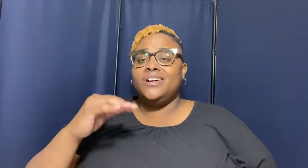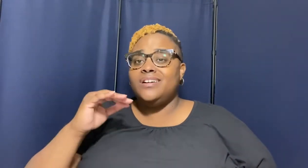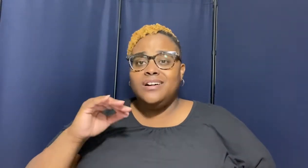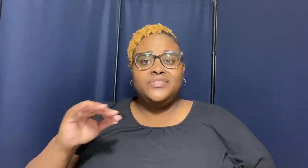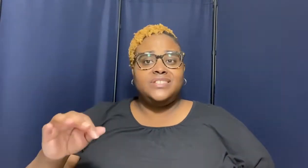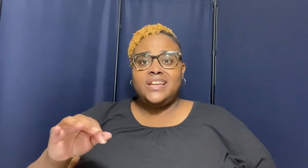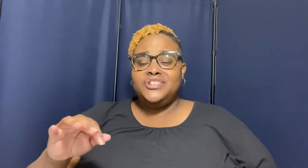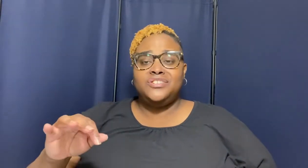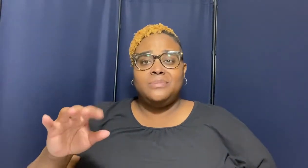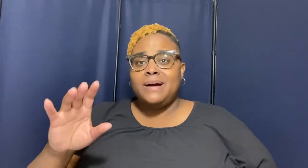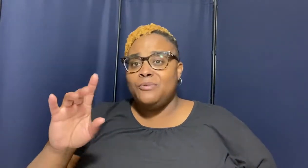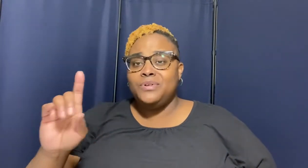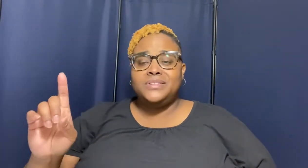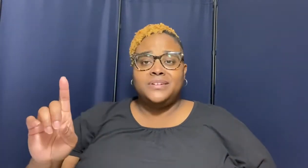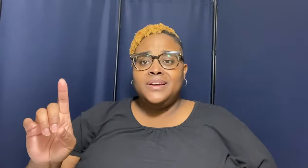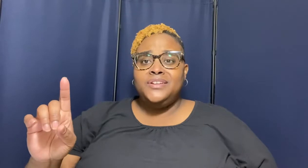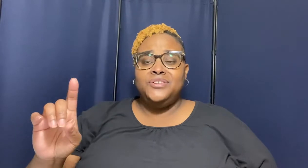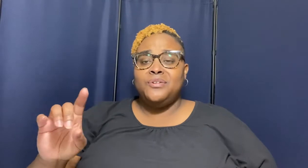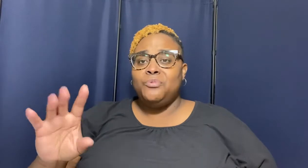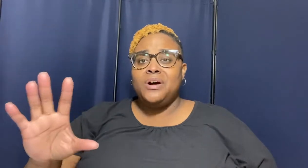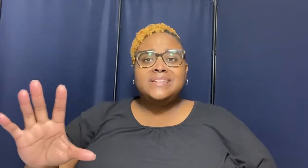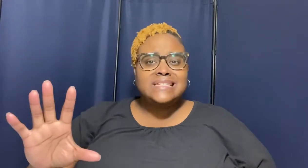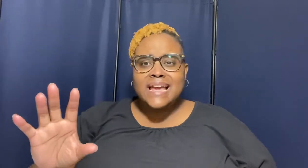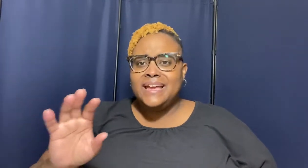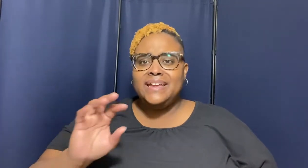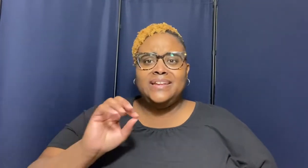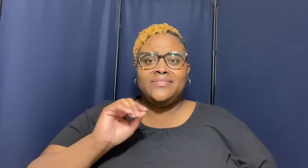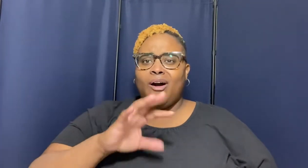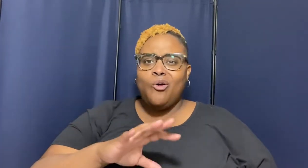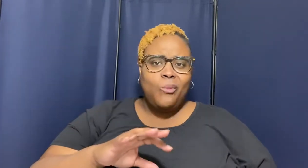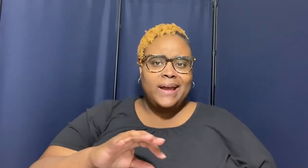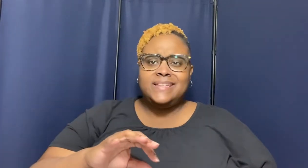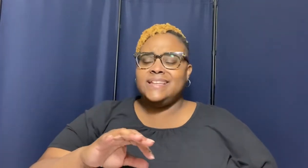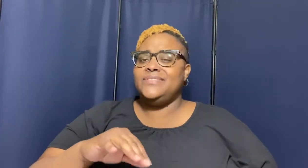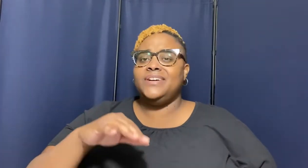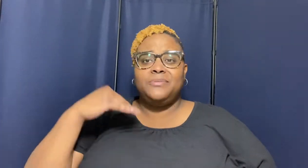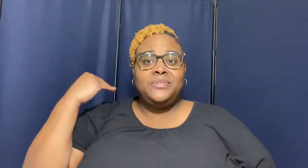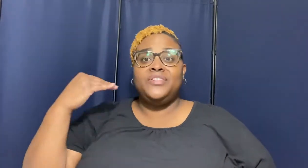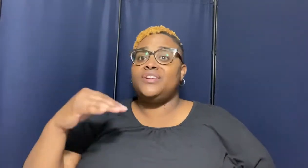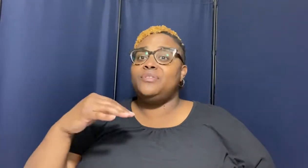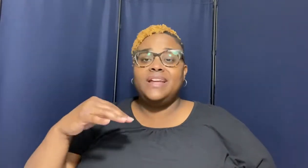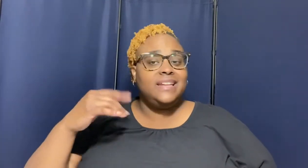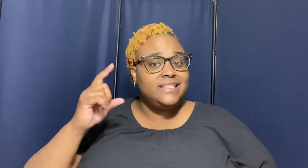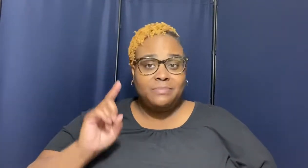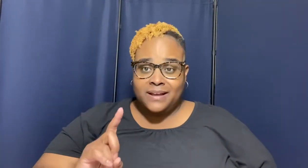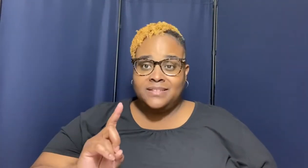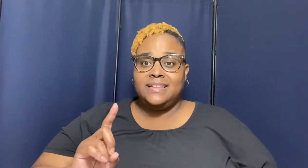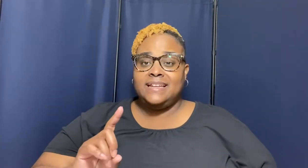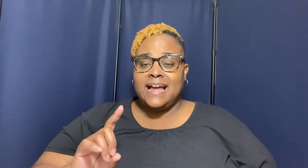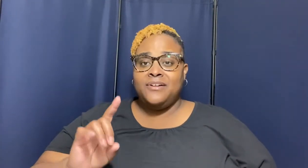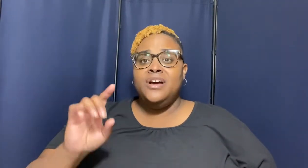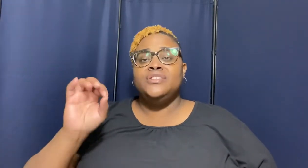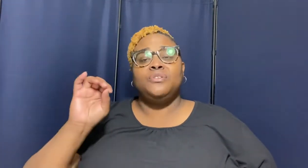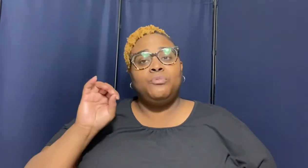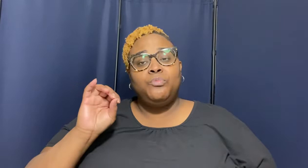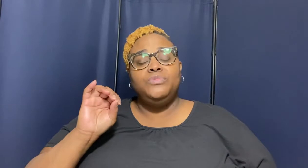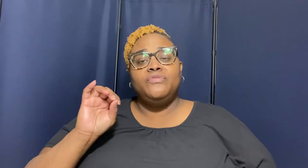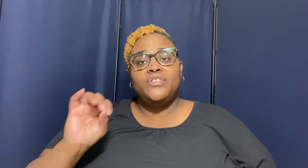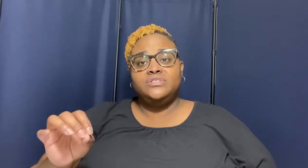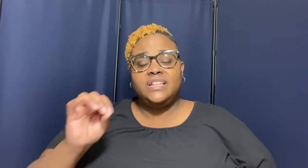conversation about whether you know want save always save honey we're going to go ahead and dismantle it now so the first thing